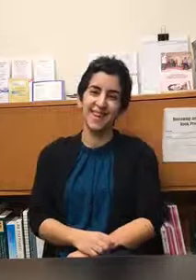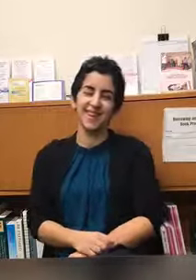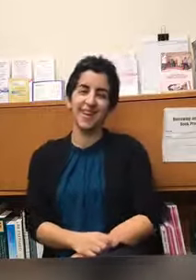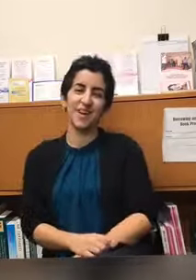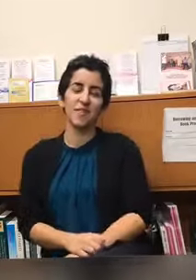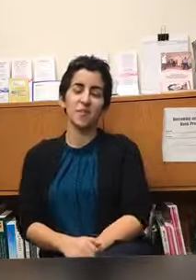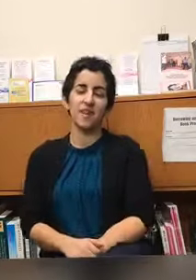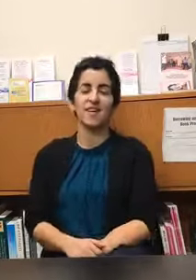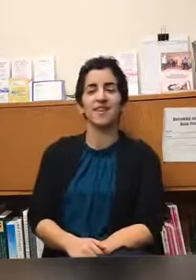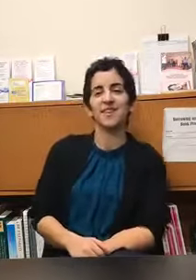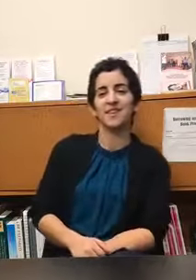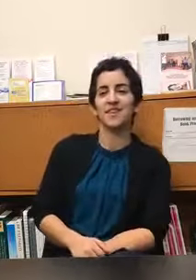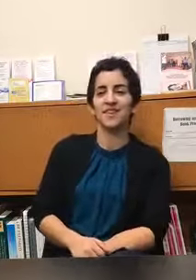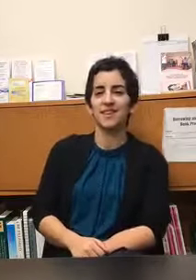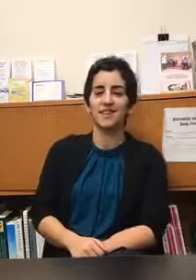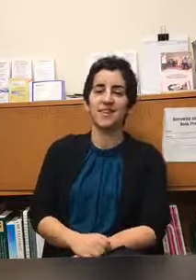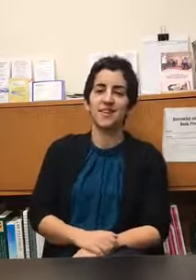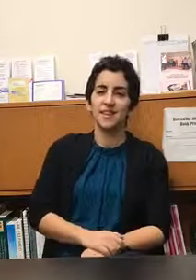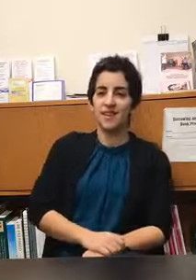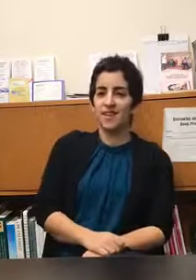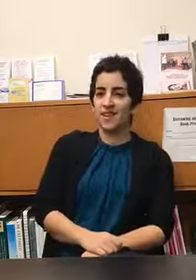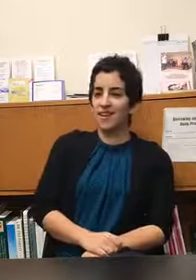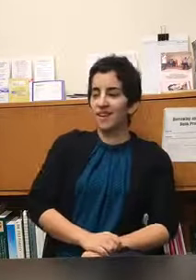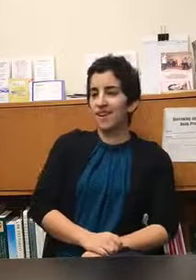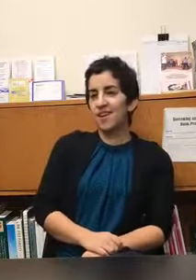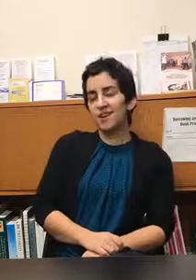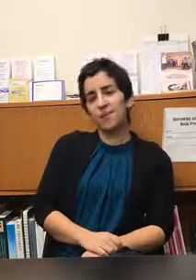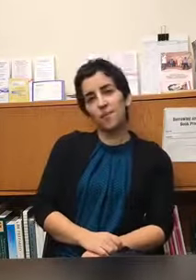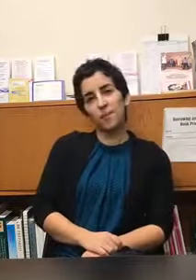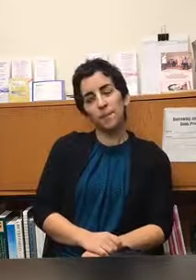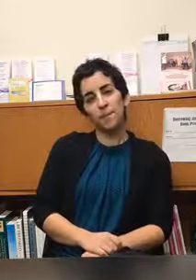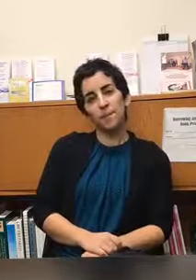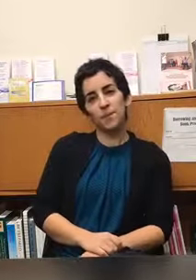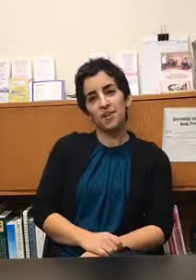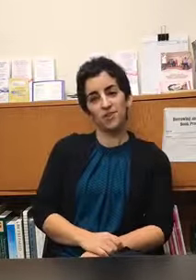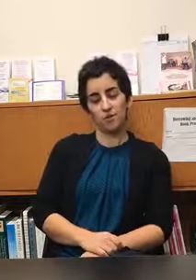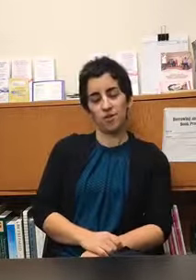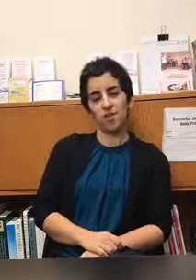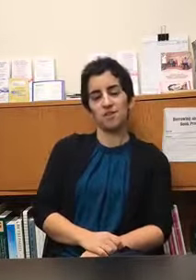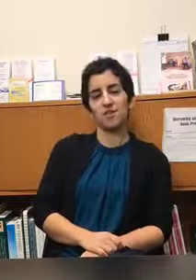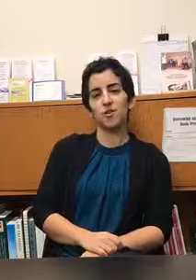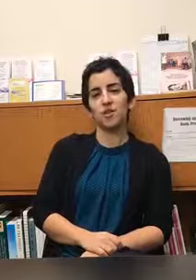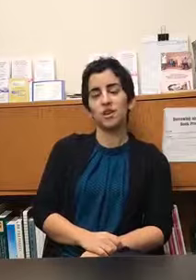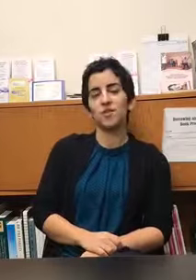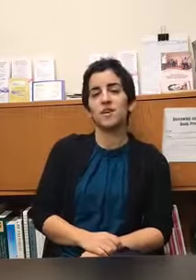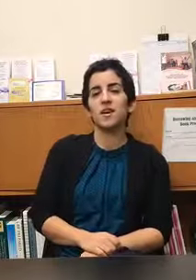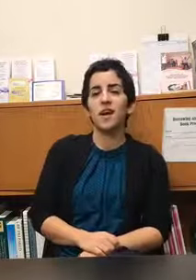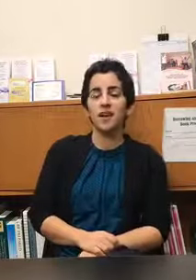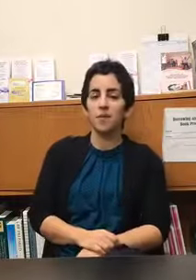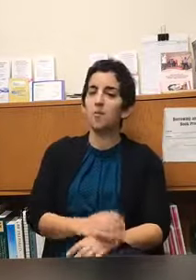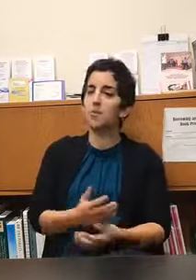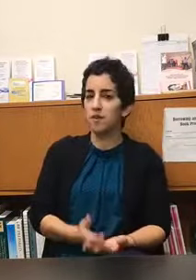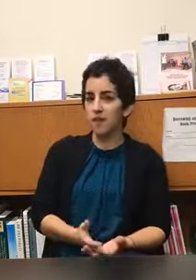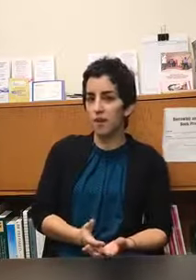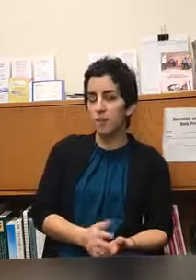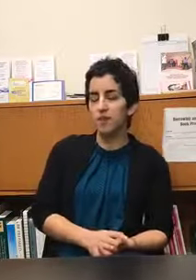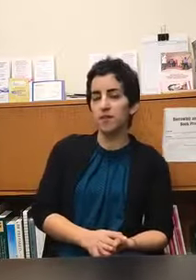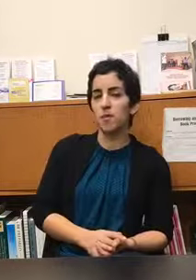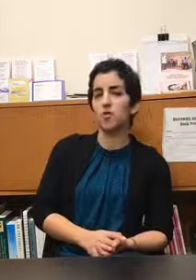thanks for having me so tell us a little bit about what you do sure so like you said I am a music therapist I'm also